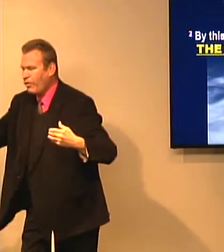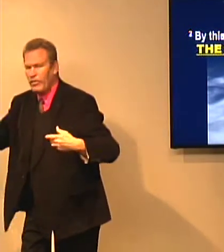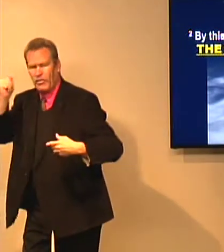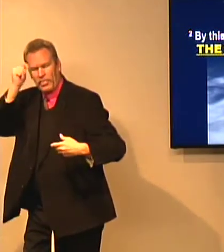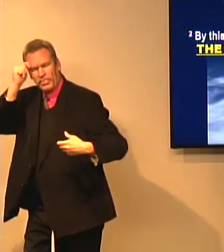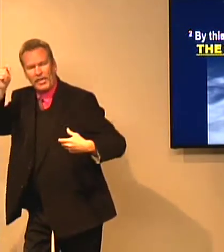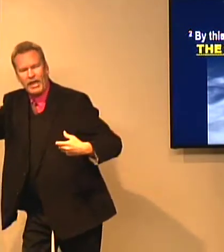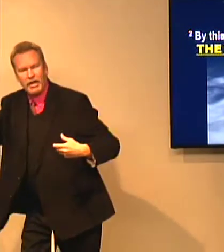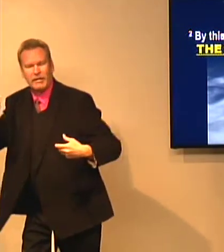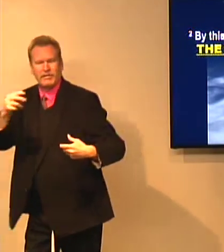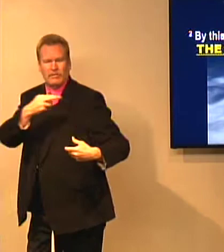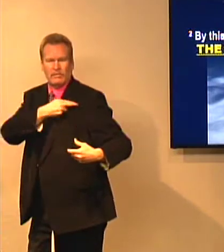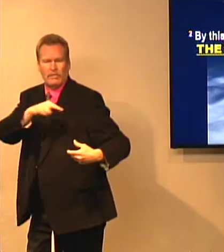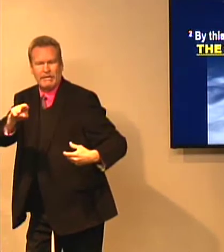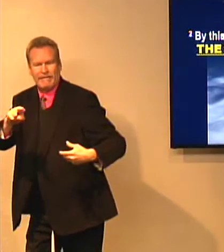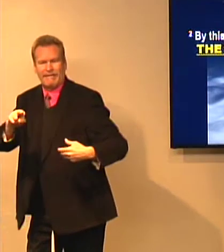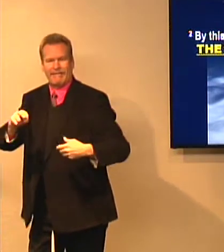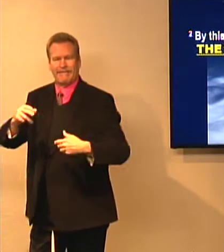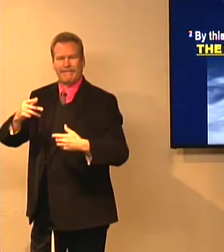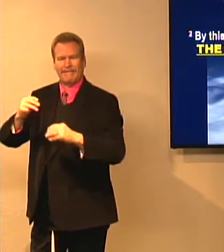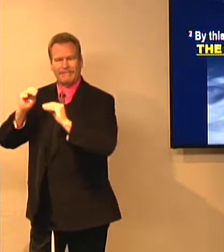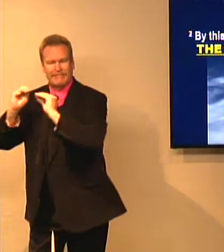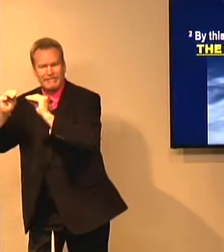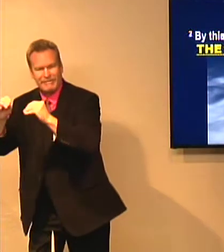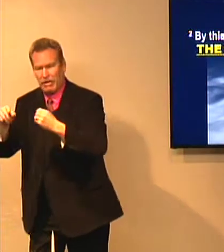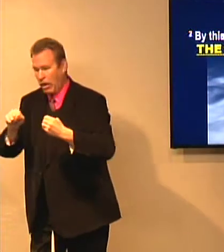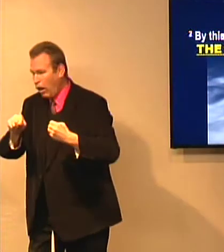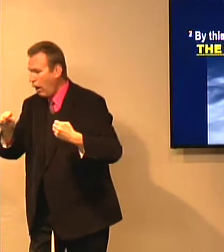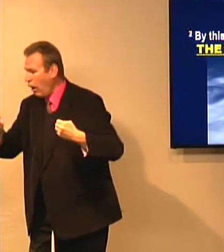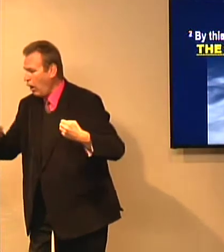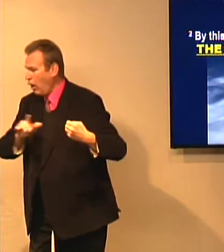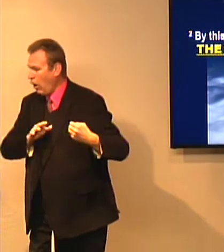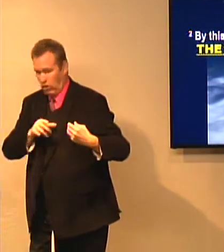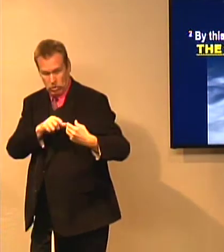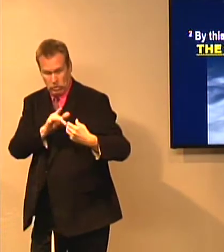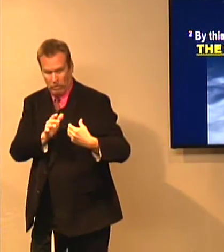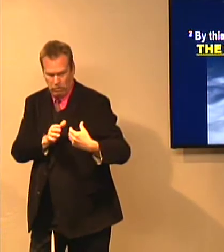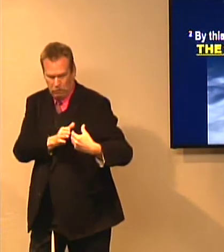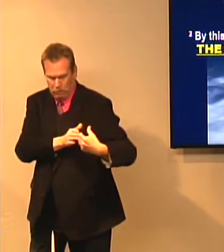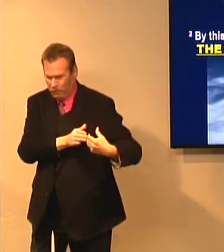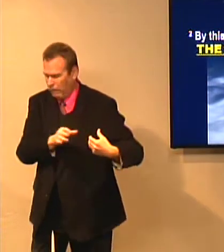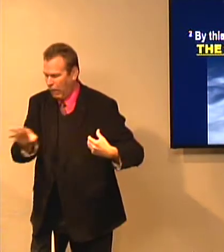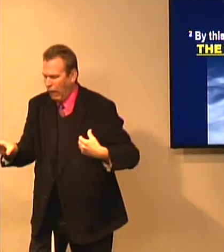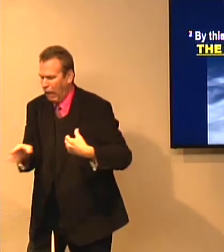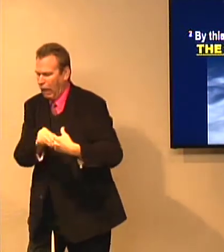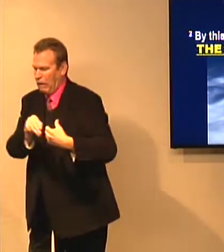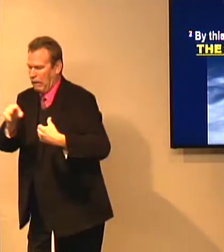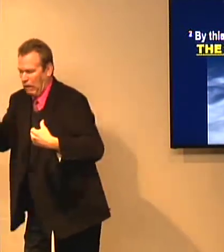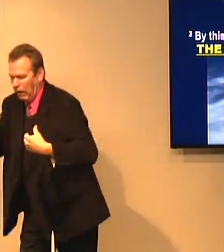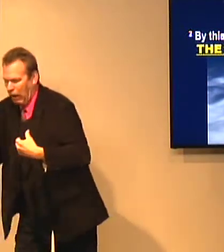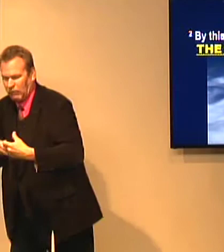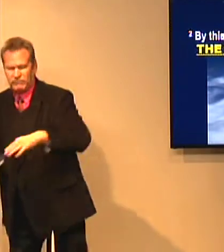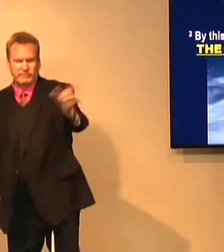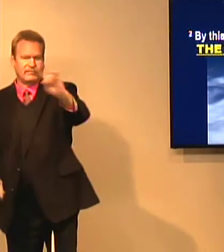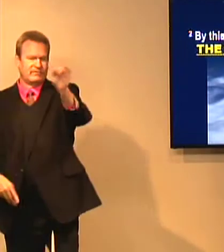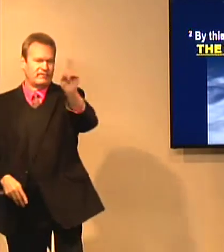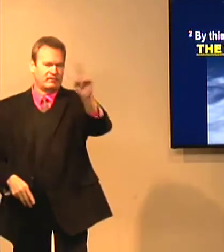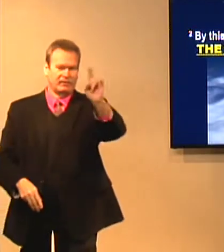We're not to add theology, religion, different random teachings, and just add this on to the Bible. Traditions, no,